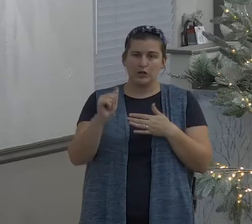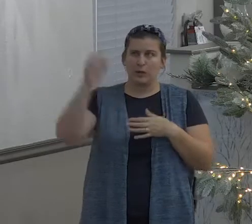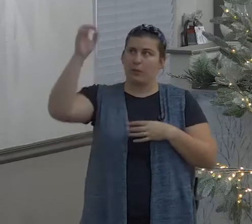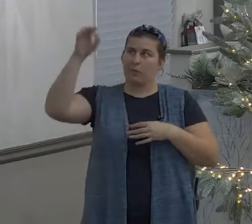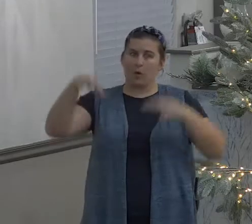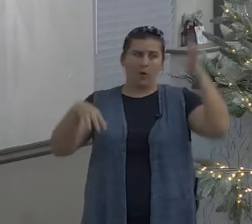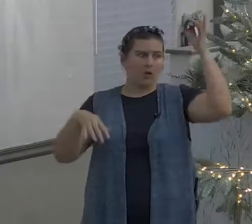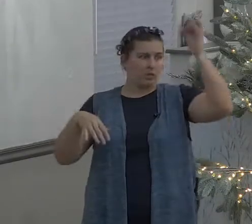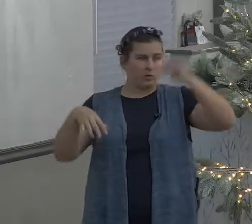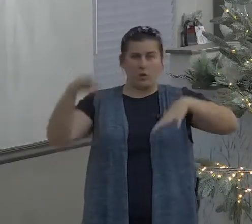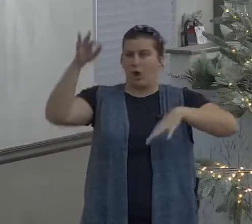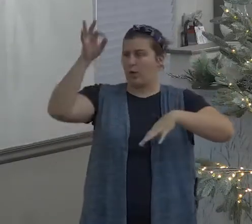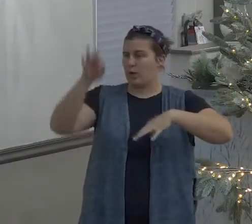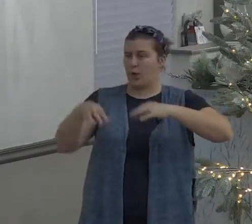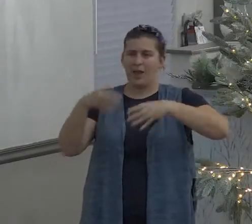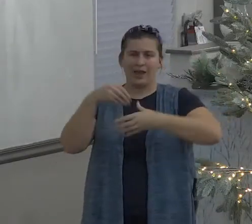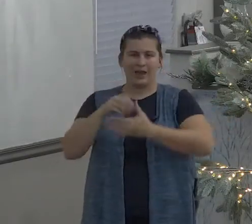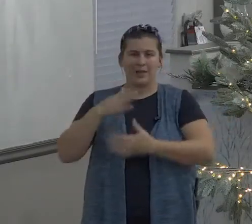he used you